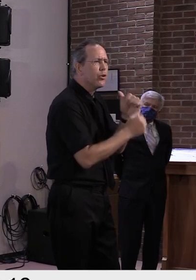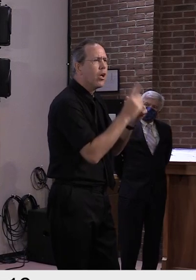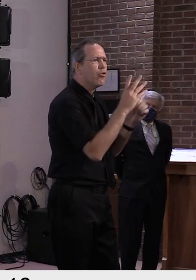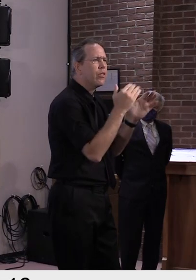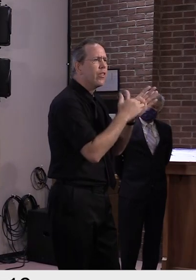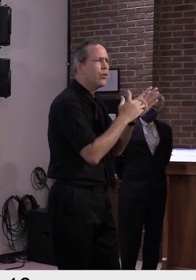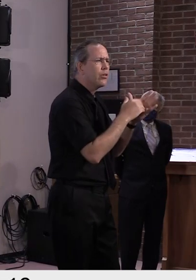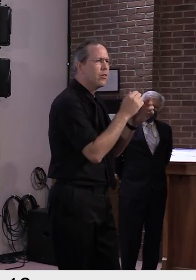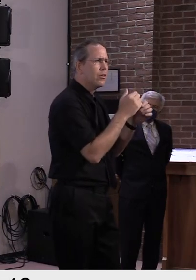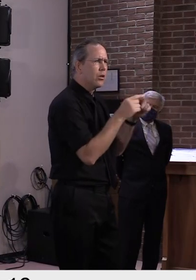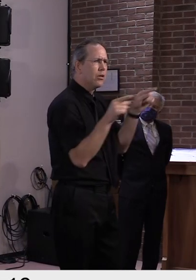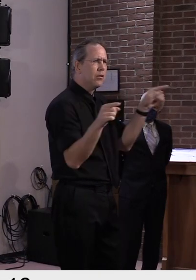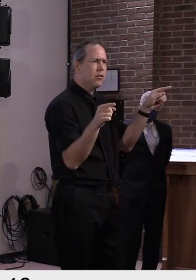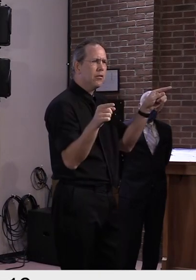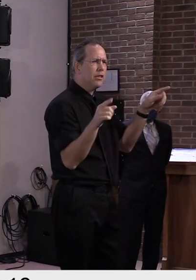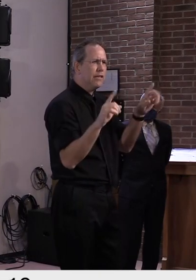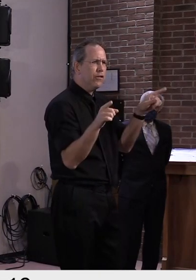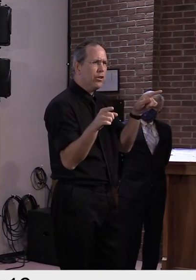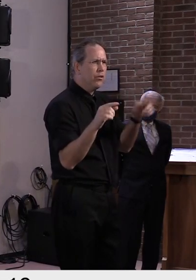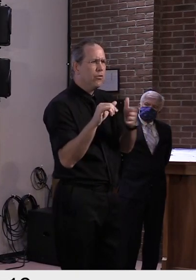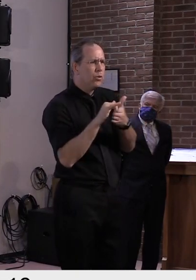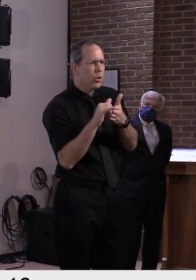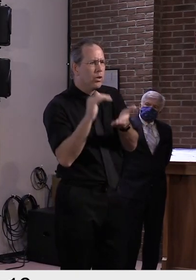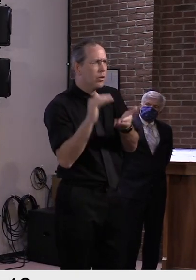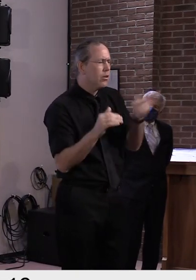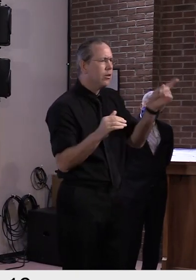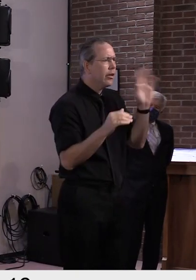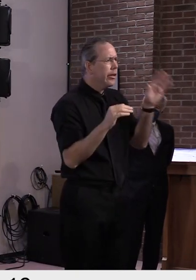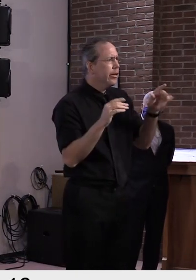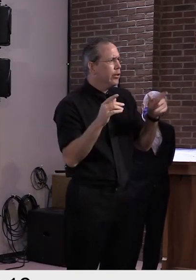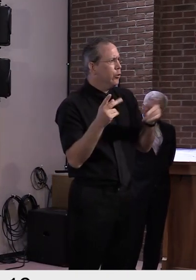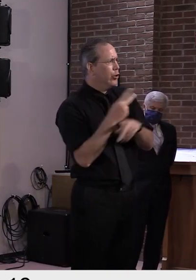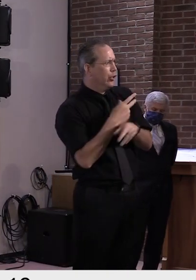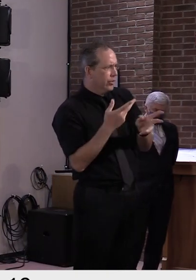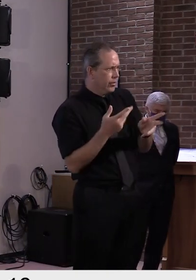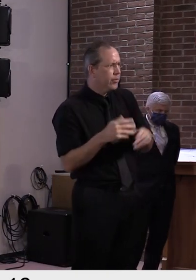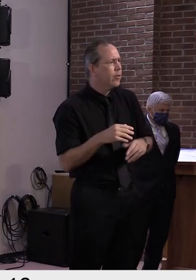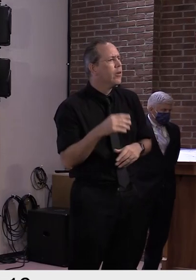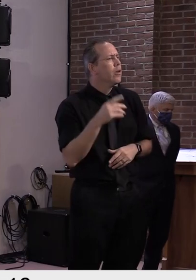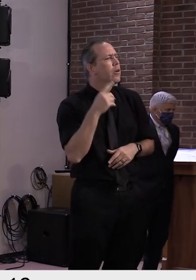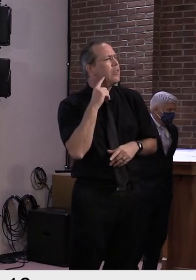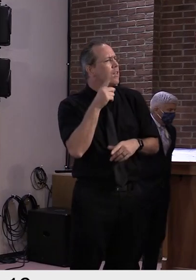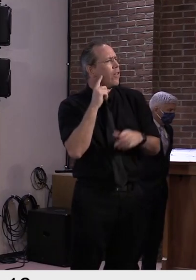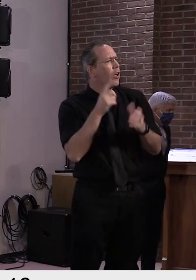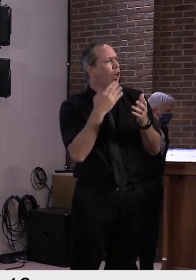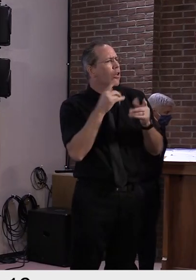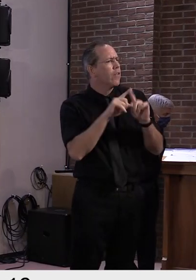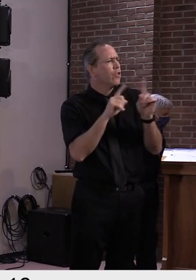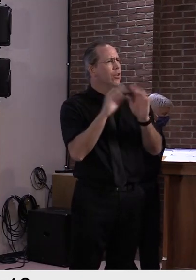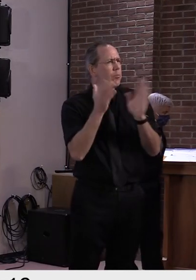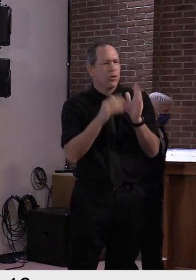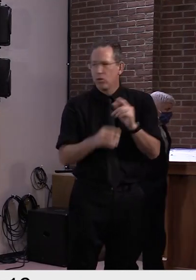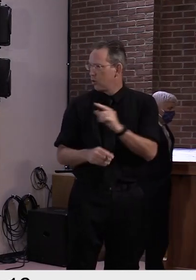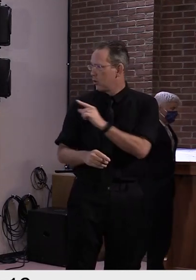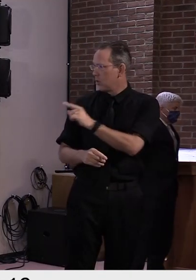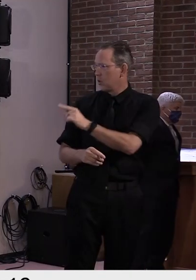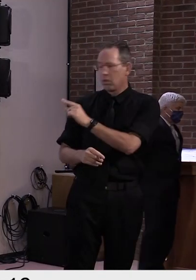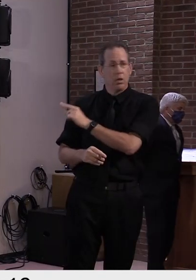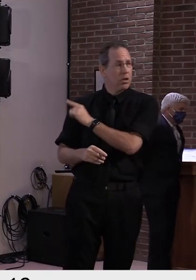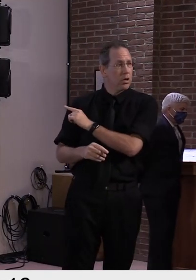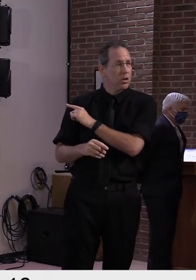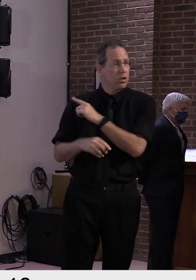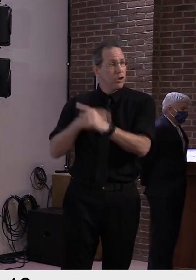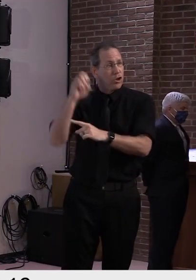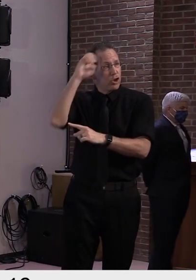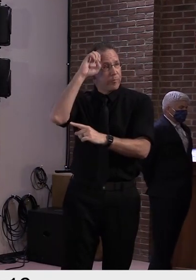complex and difficult to understand, so I think we just wanted to visualize this difference with the map that we see on the screen. We